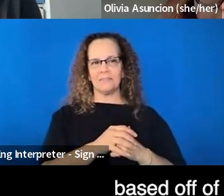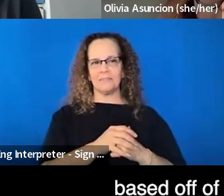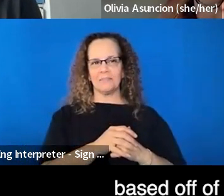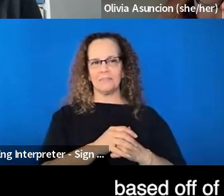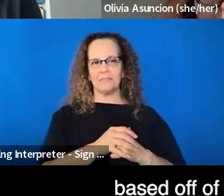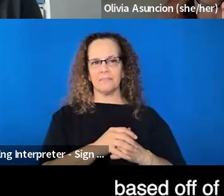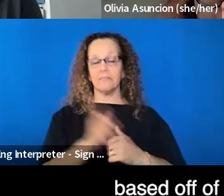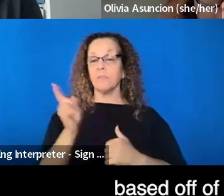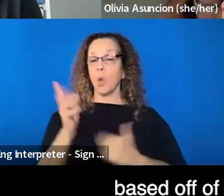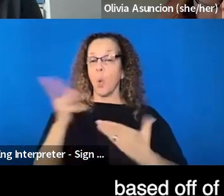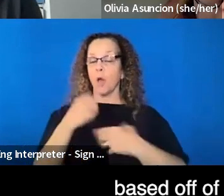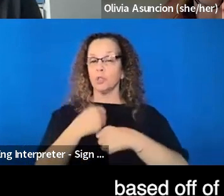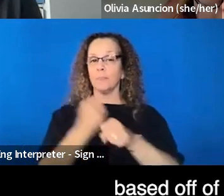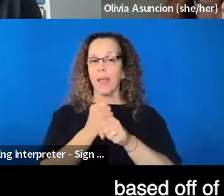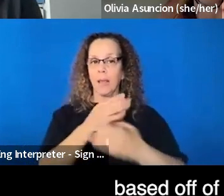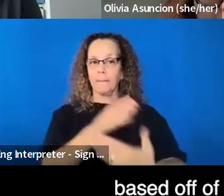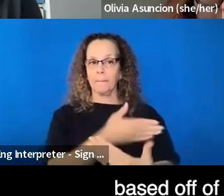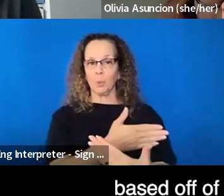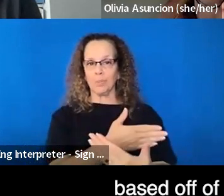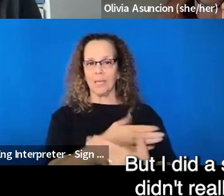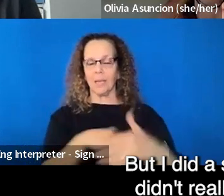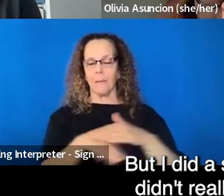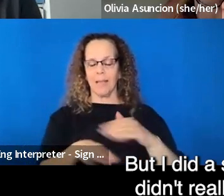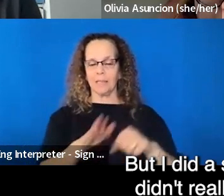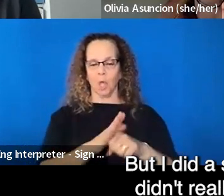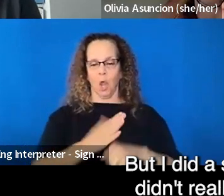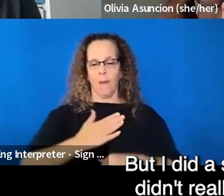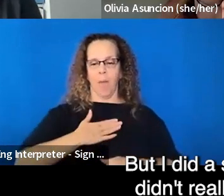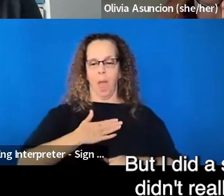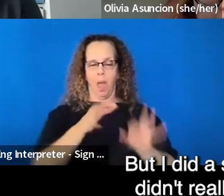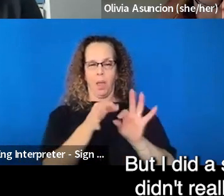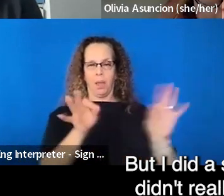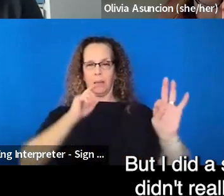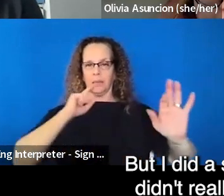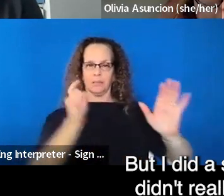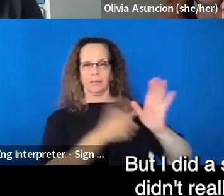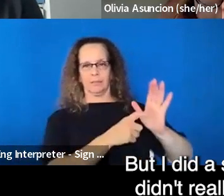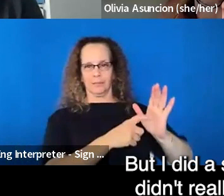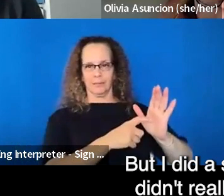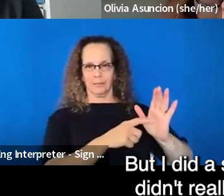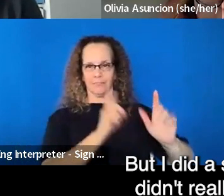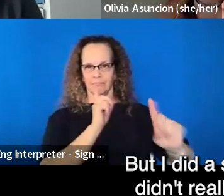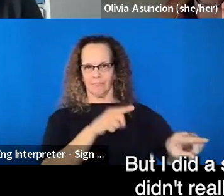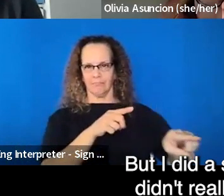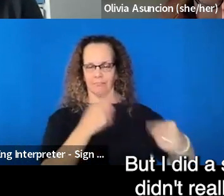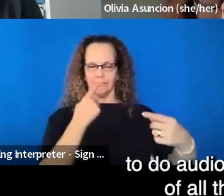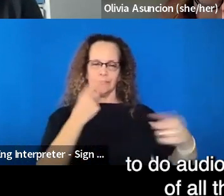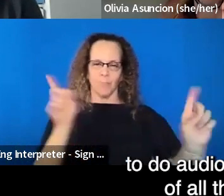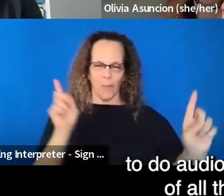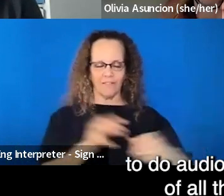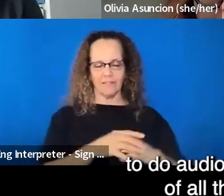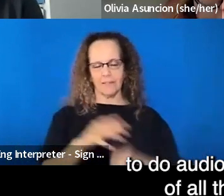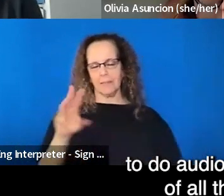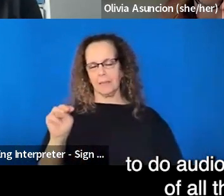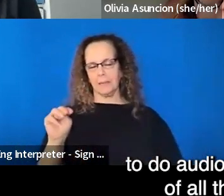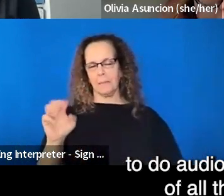music based off of my manifesto. But I did a show where I, I didn't really have time to do